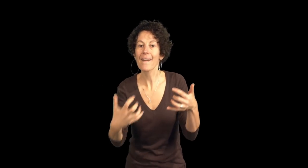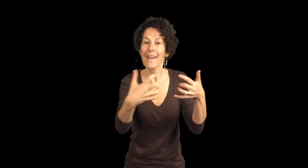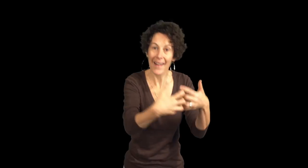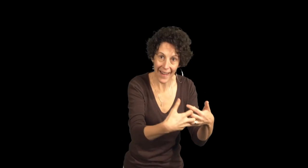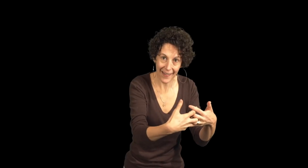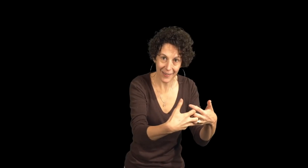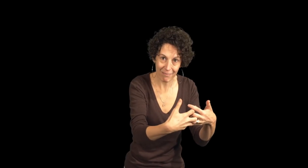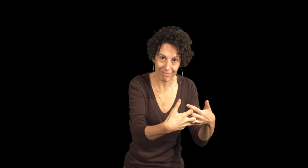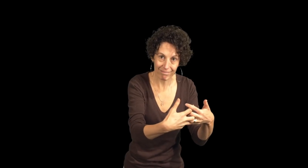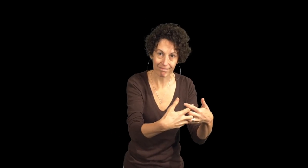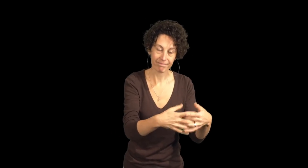narrative journey.